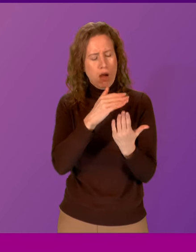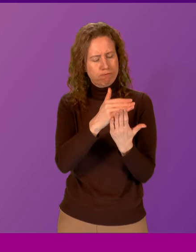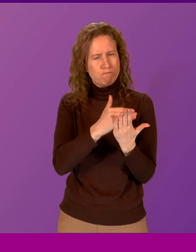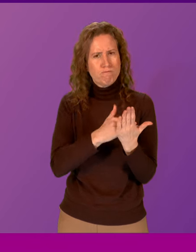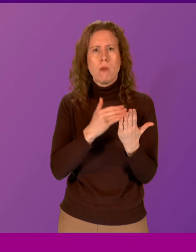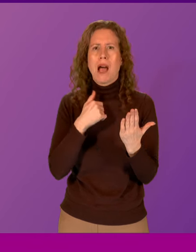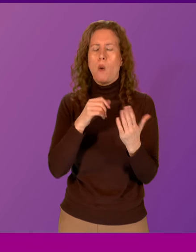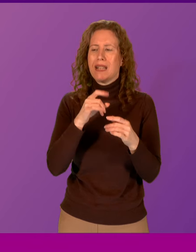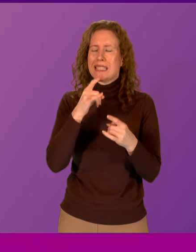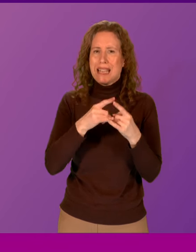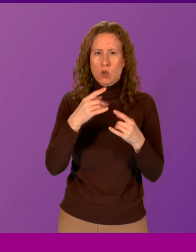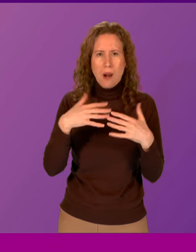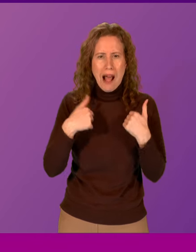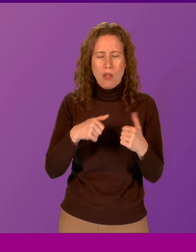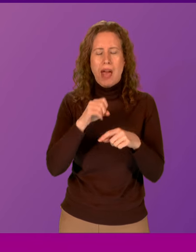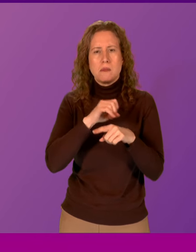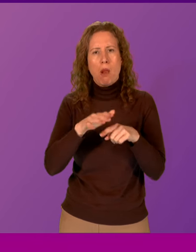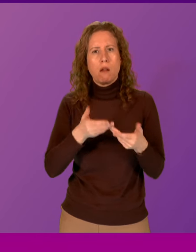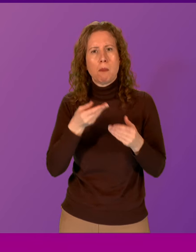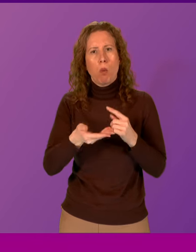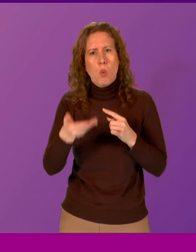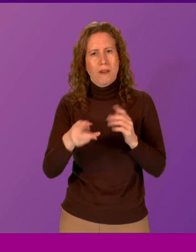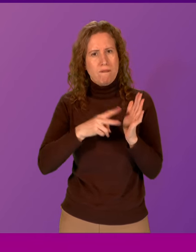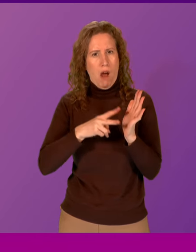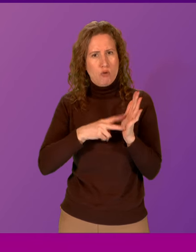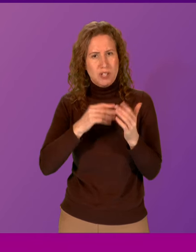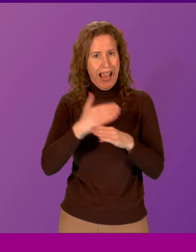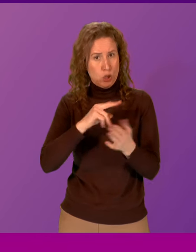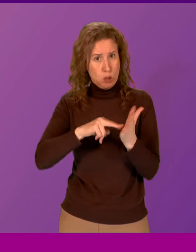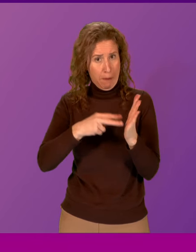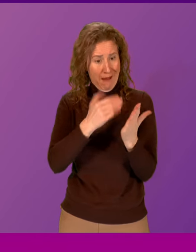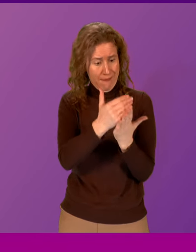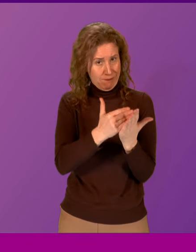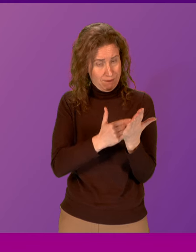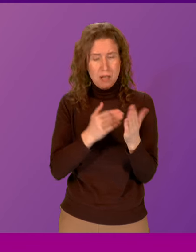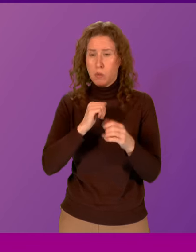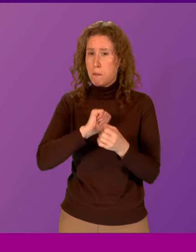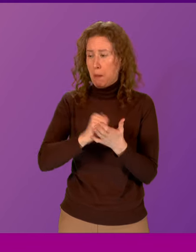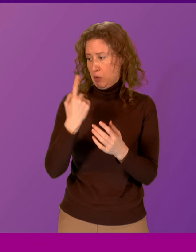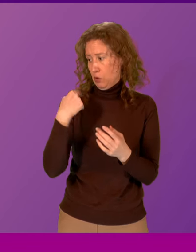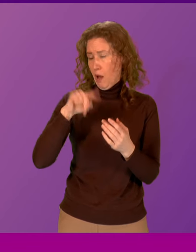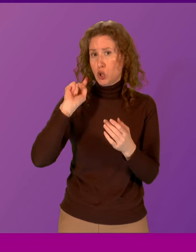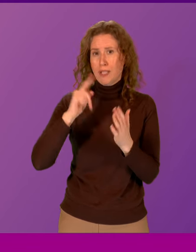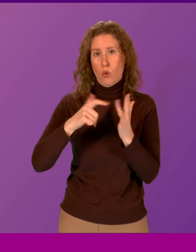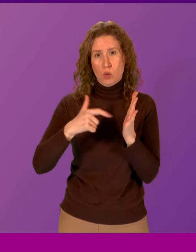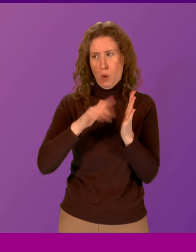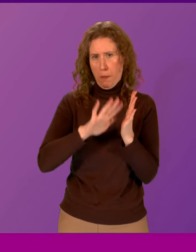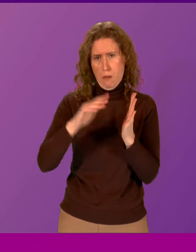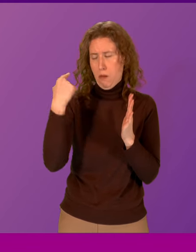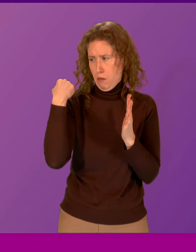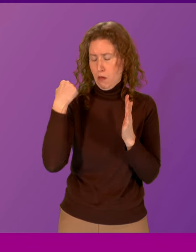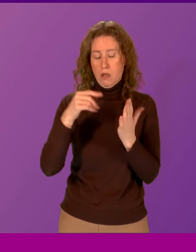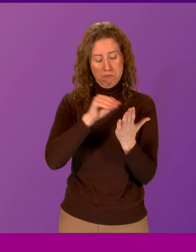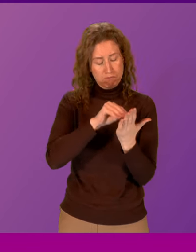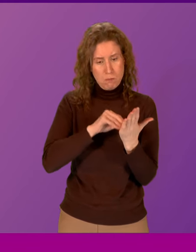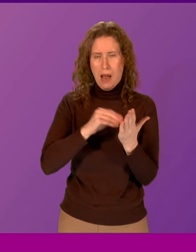Sexual Health and Bloodborne Virus Action Plan. The plan that was published in November just last year sets out the priority areas for action over the next